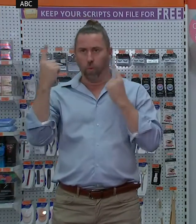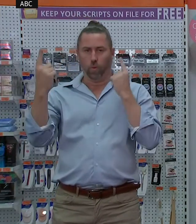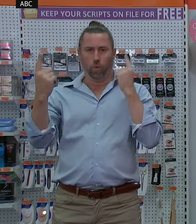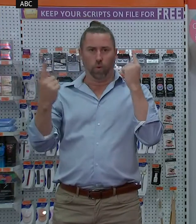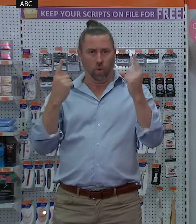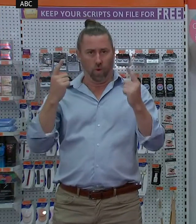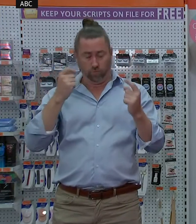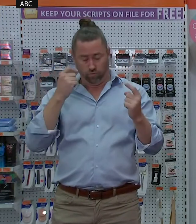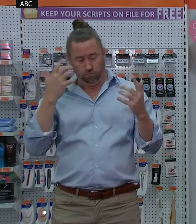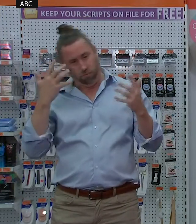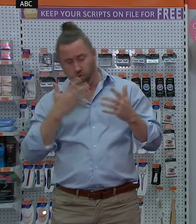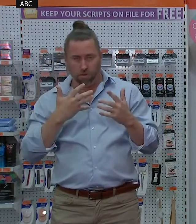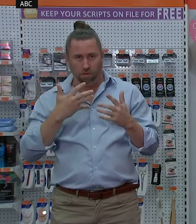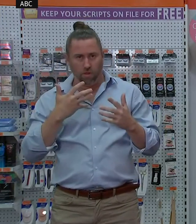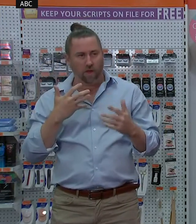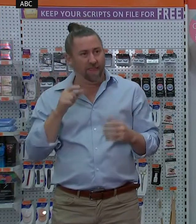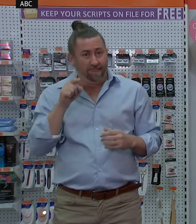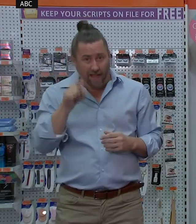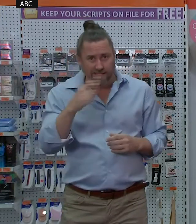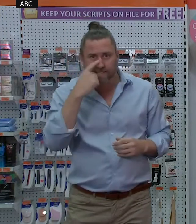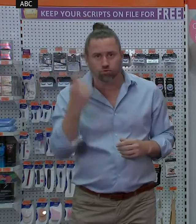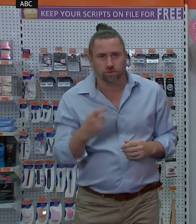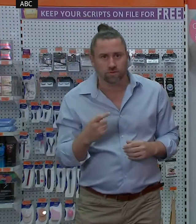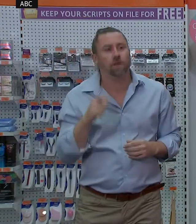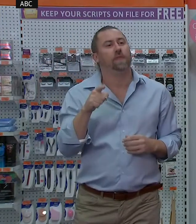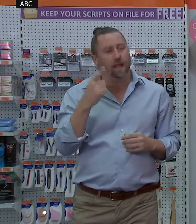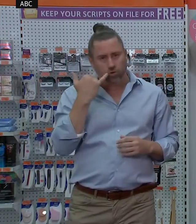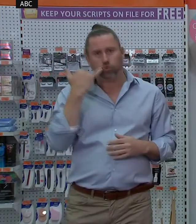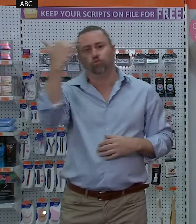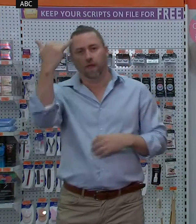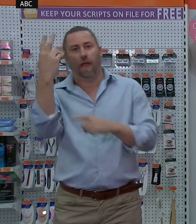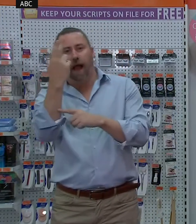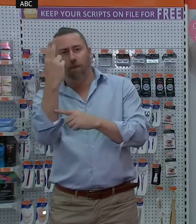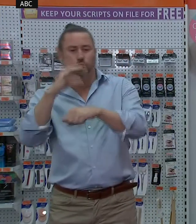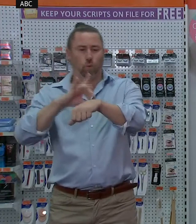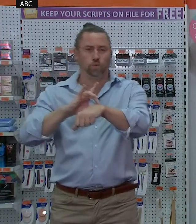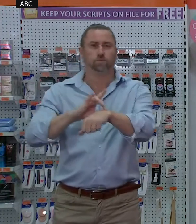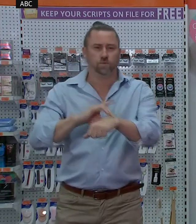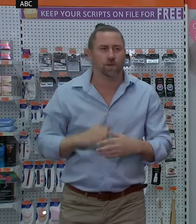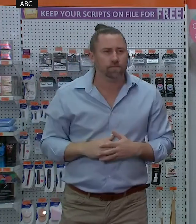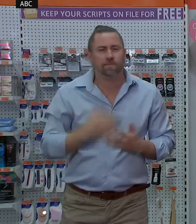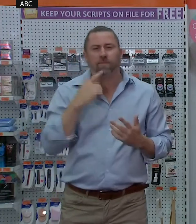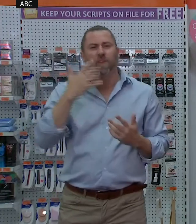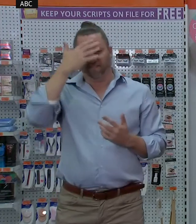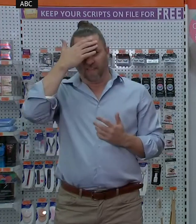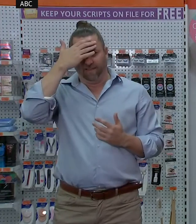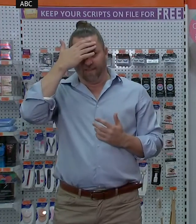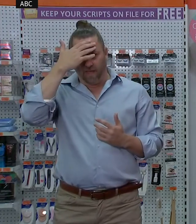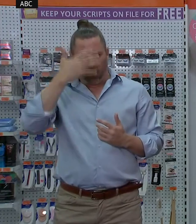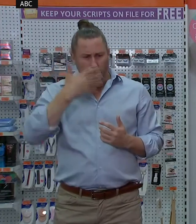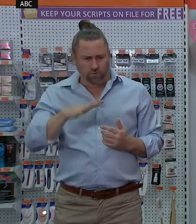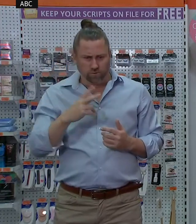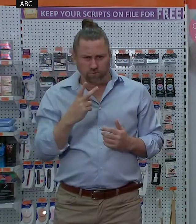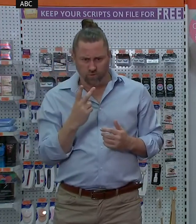fainting, and particularly if your symptoms aren't clearly, particularly fever, is not clearly improving after about